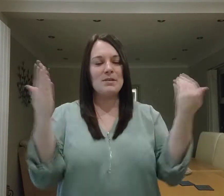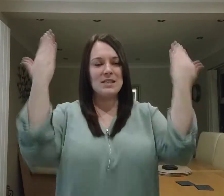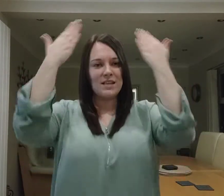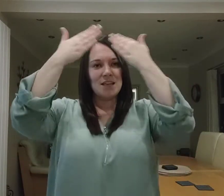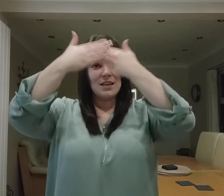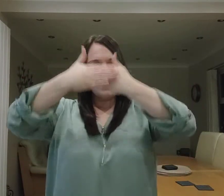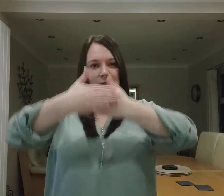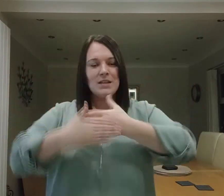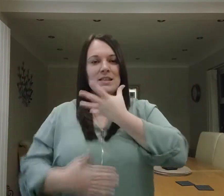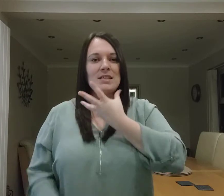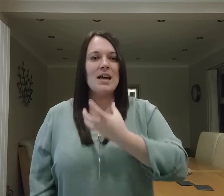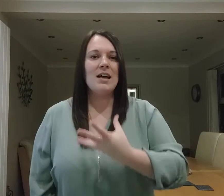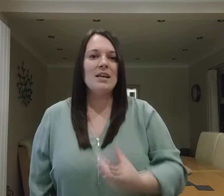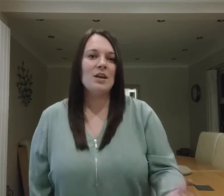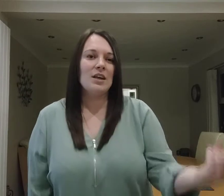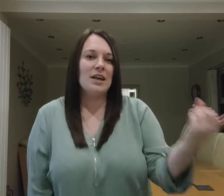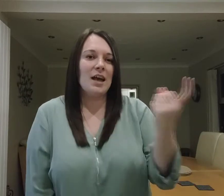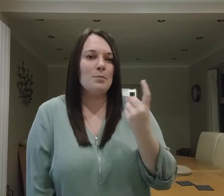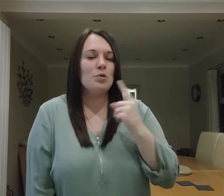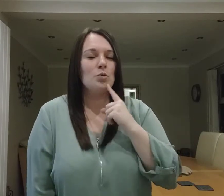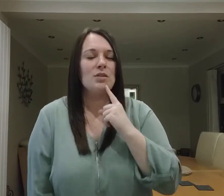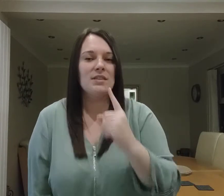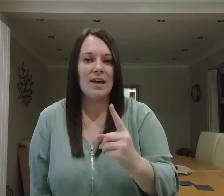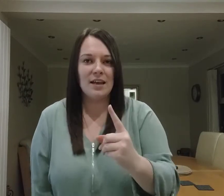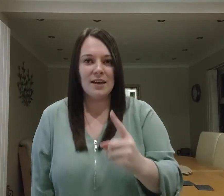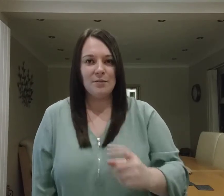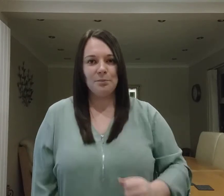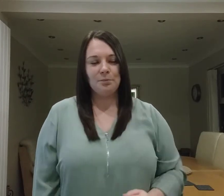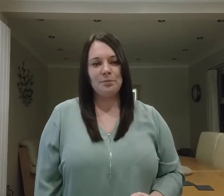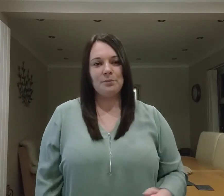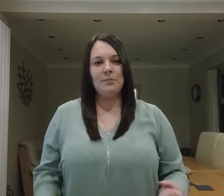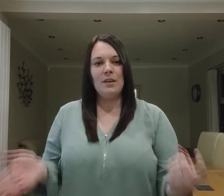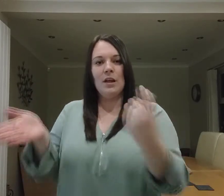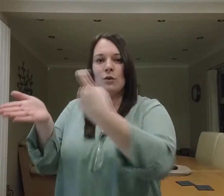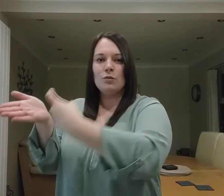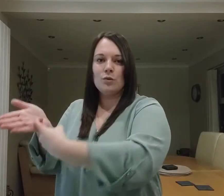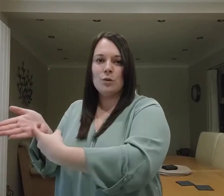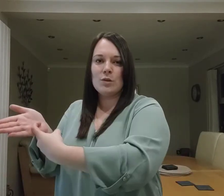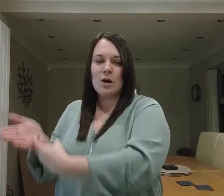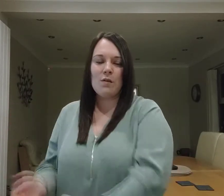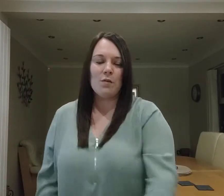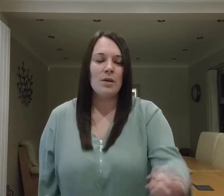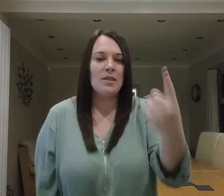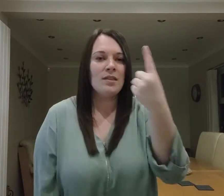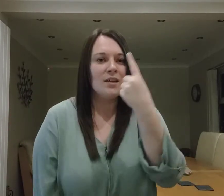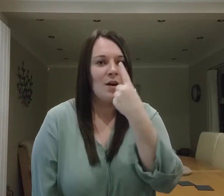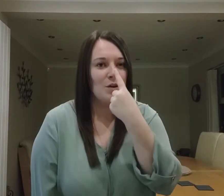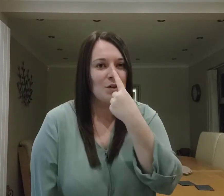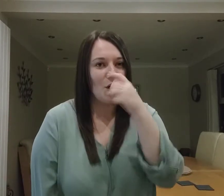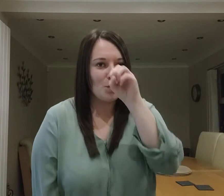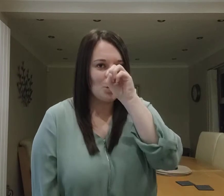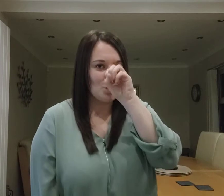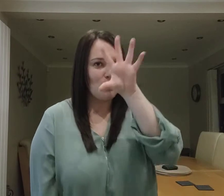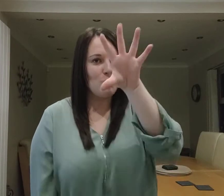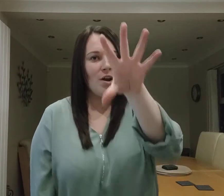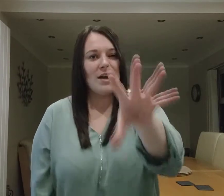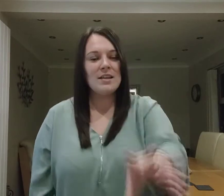Eve, Santa came to sing. Turn off with your nose so bright